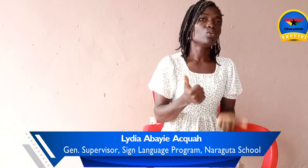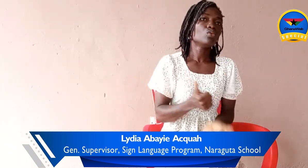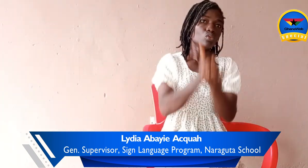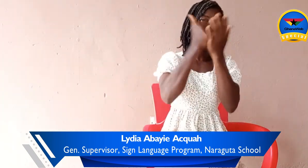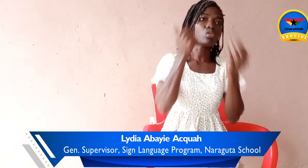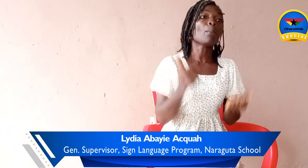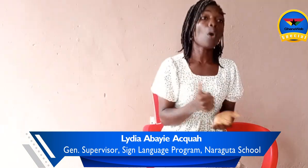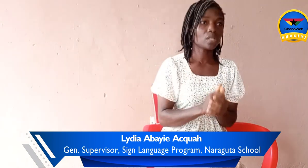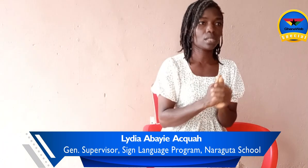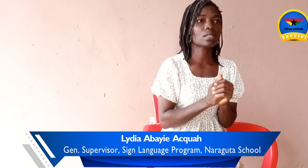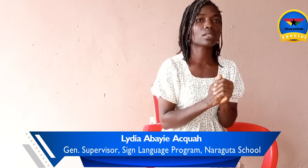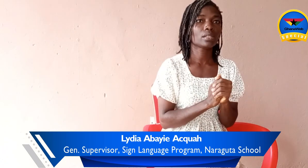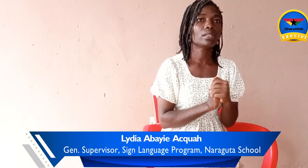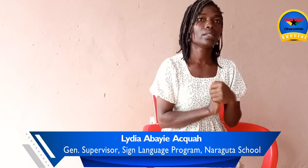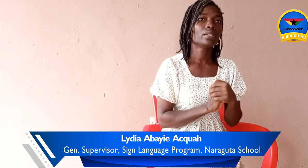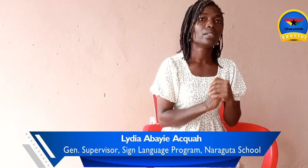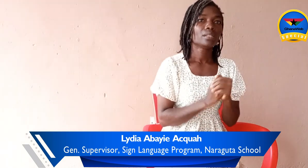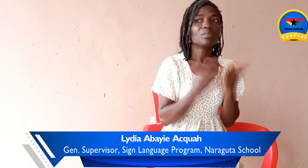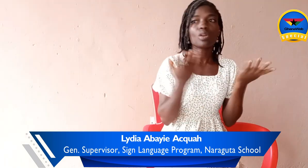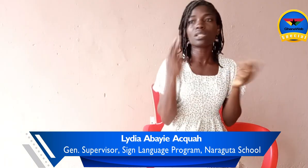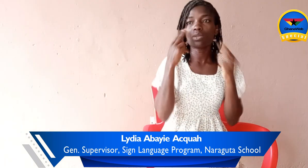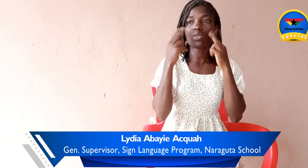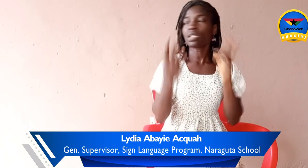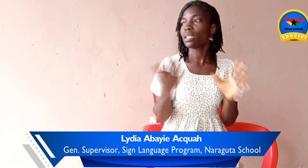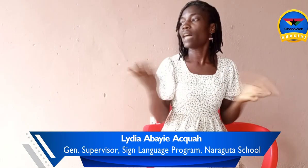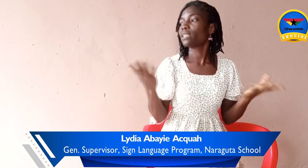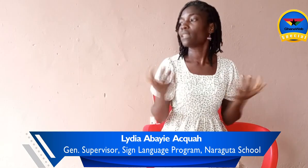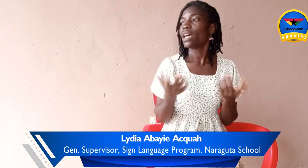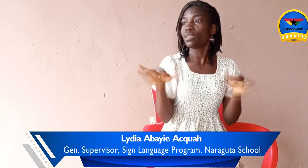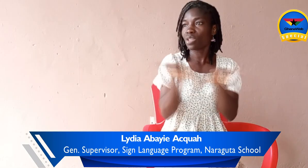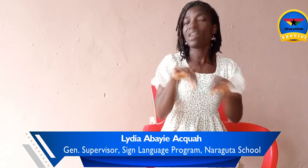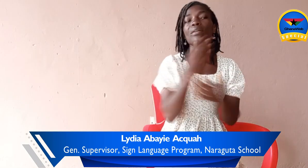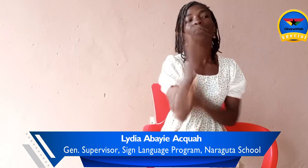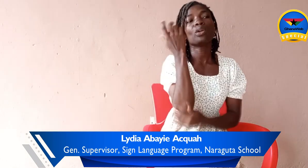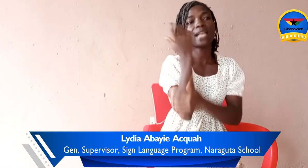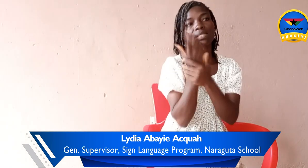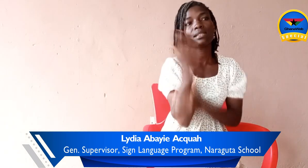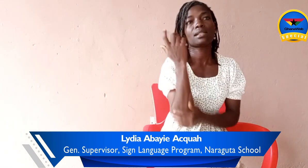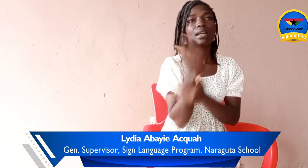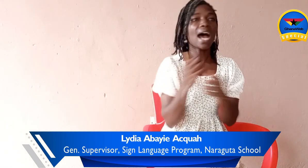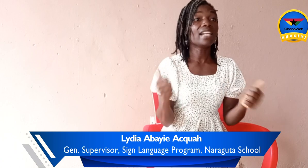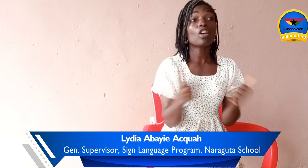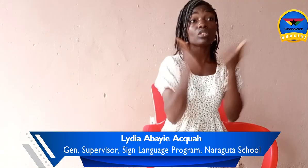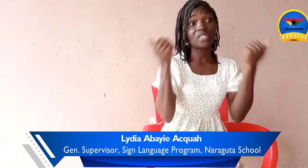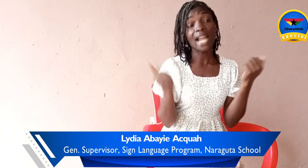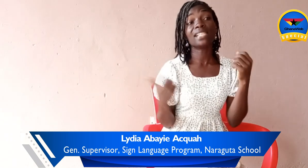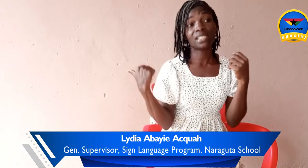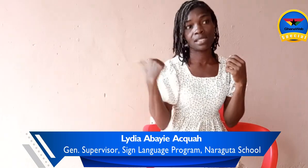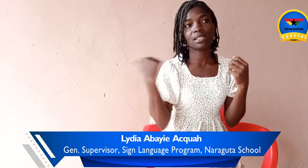support, because they would see that it was very important. I had a lot of challenges.